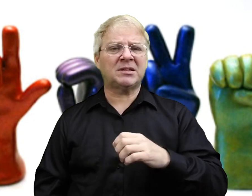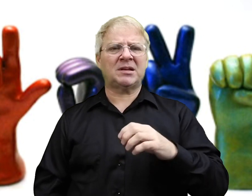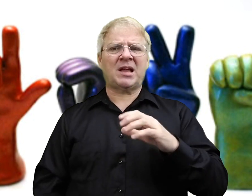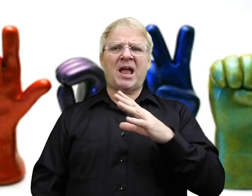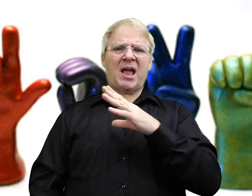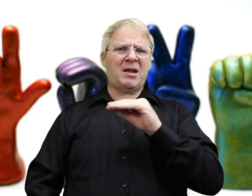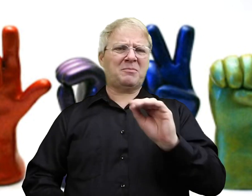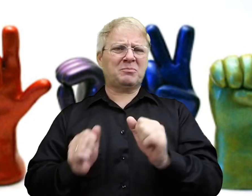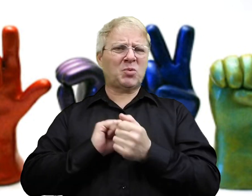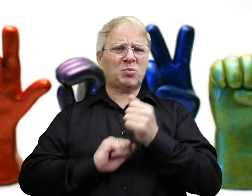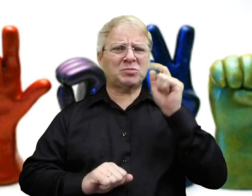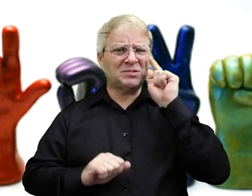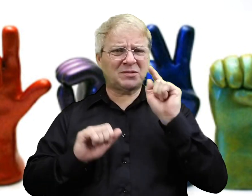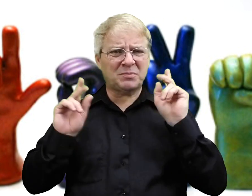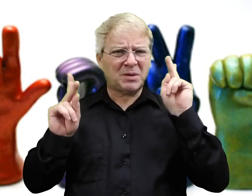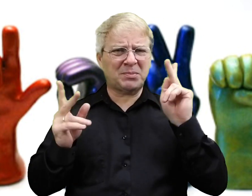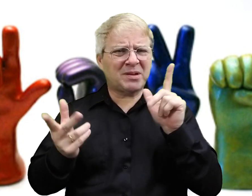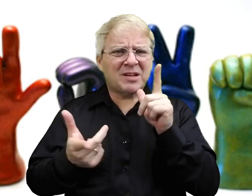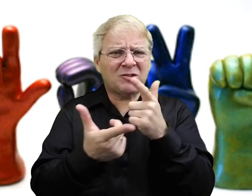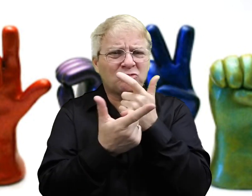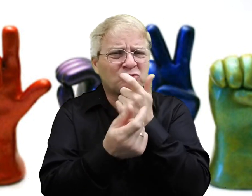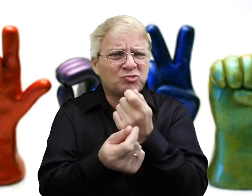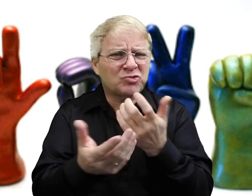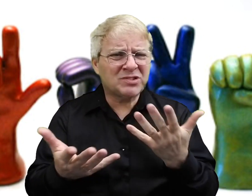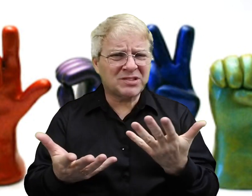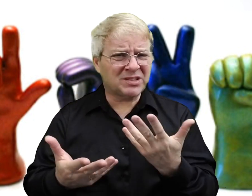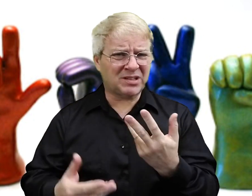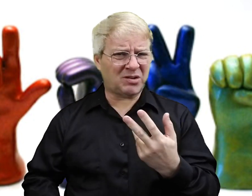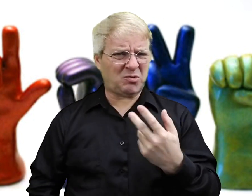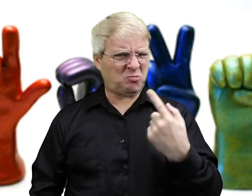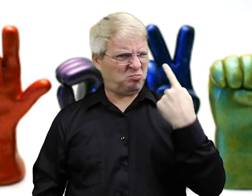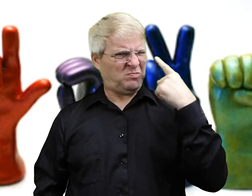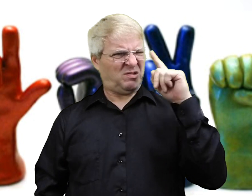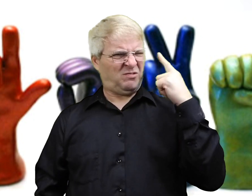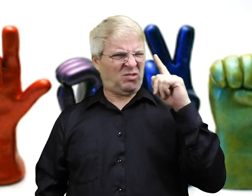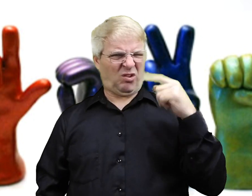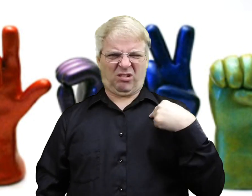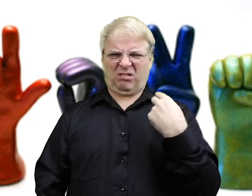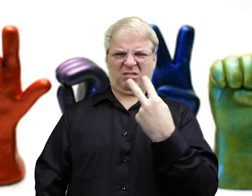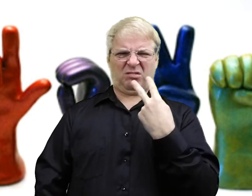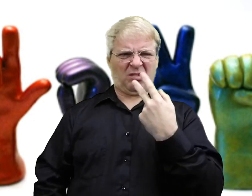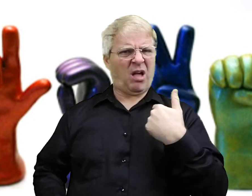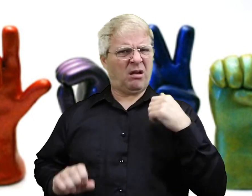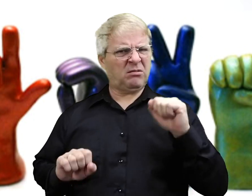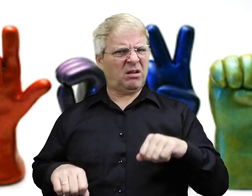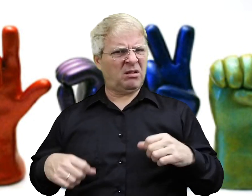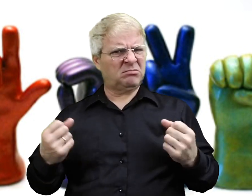said will go right over your head. And most deaf people are interested in trying to lip